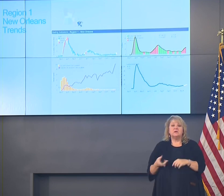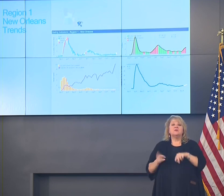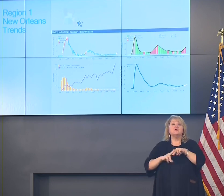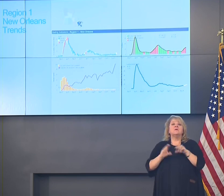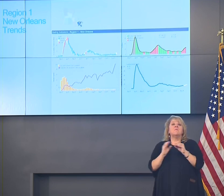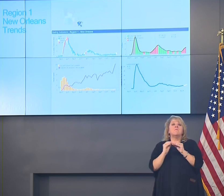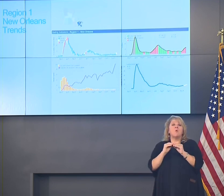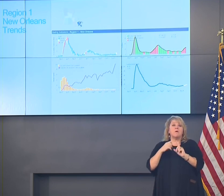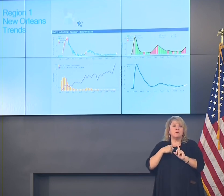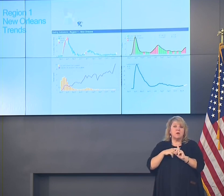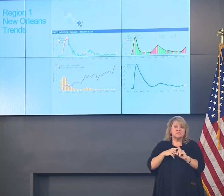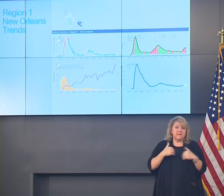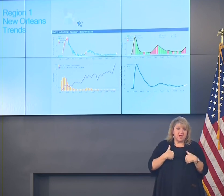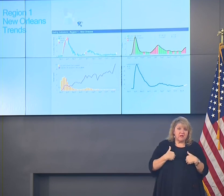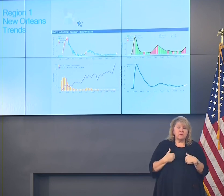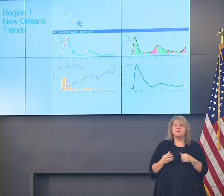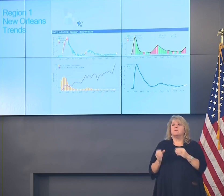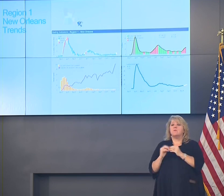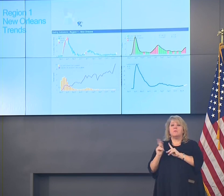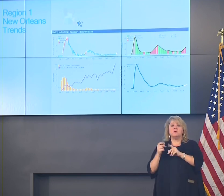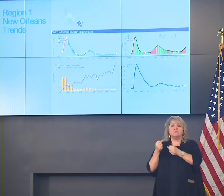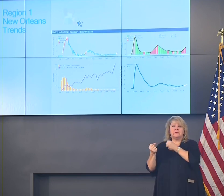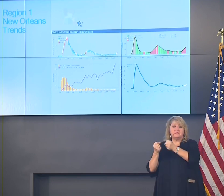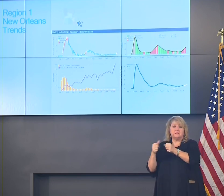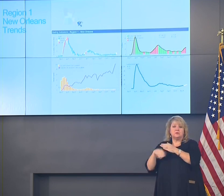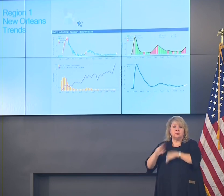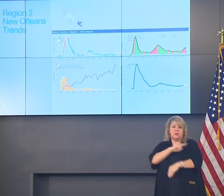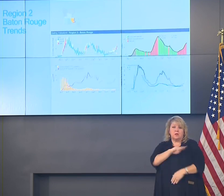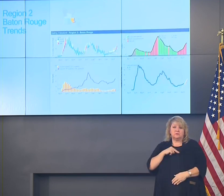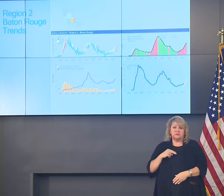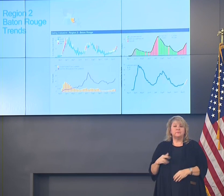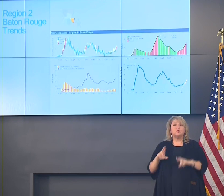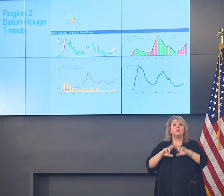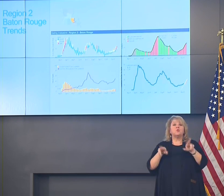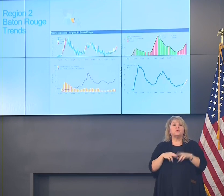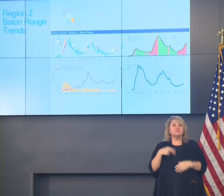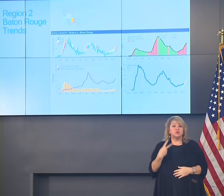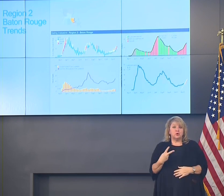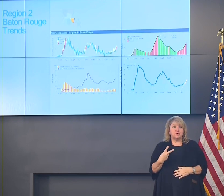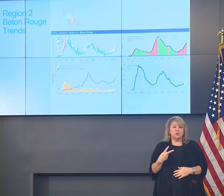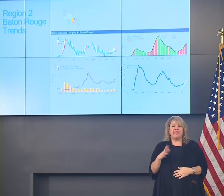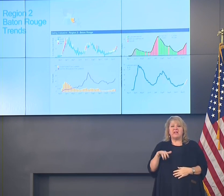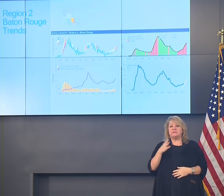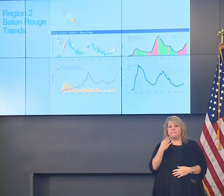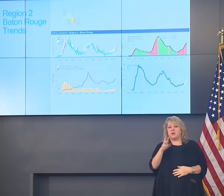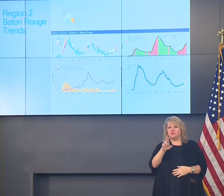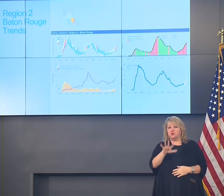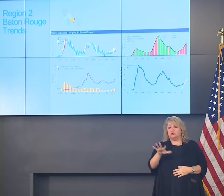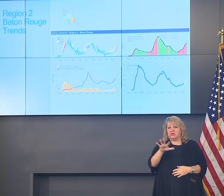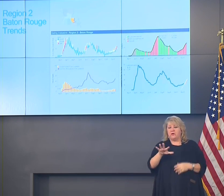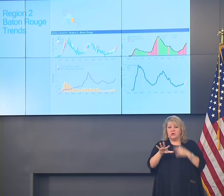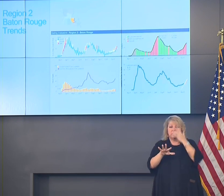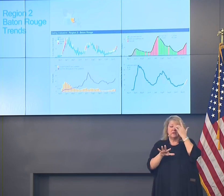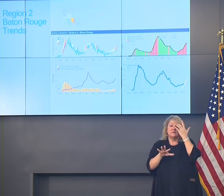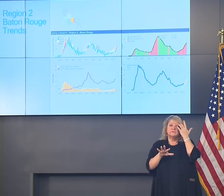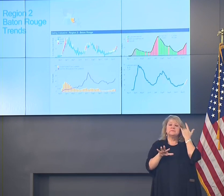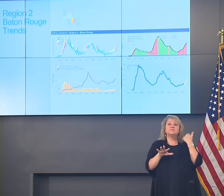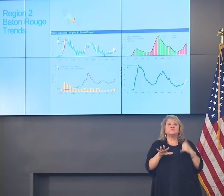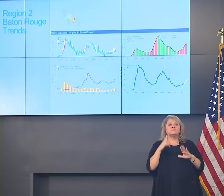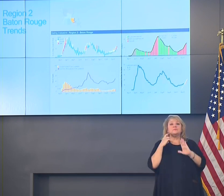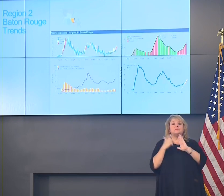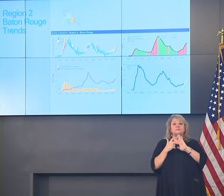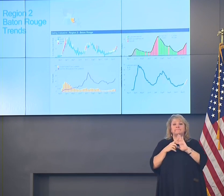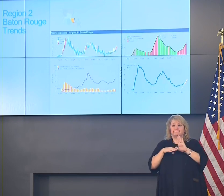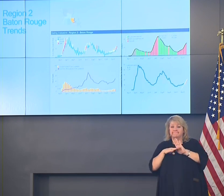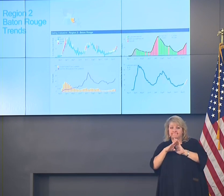in hospitalized patients. Region 2, which is the greater Baton Rouge area, you'll see that notable